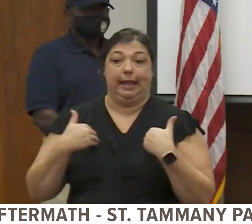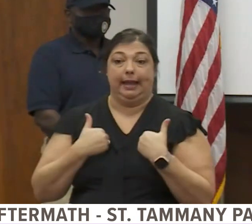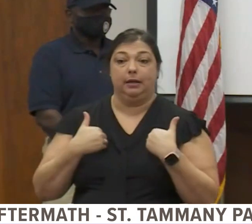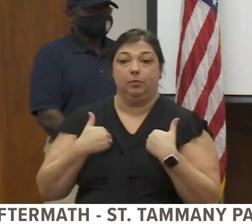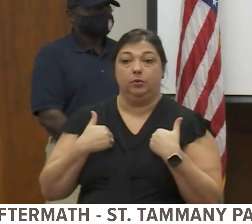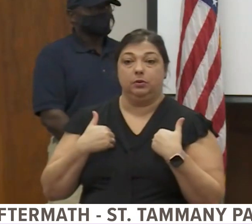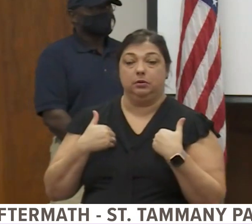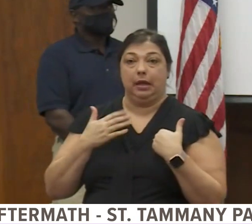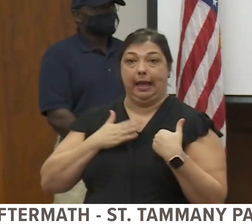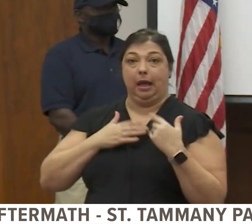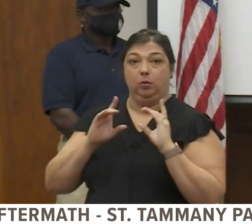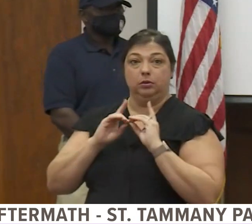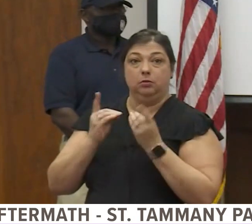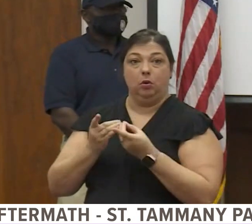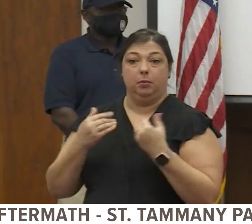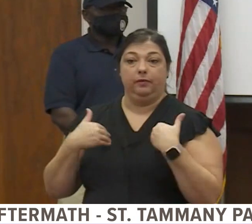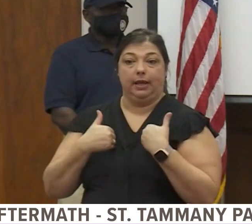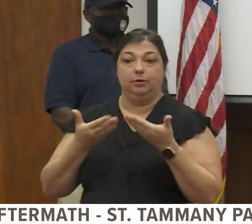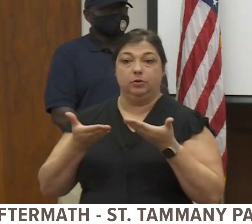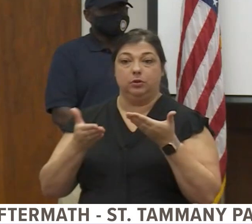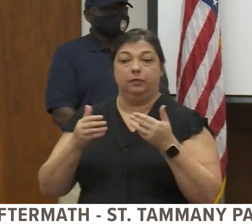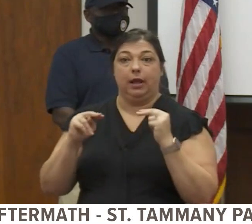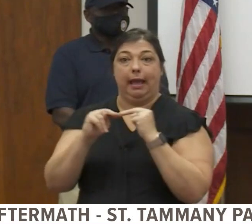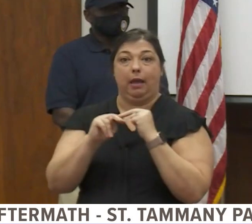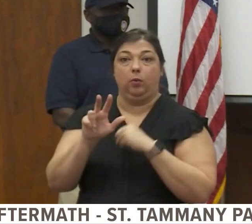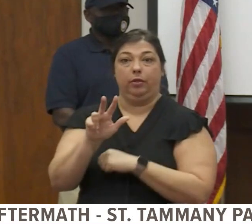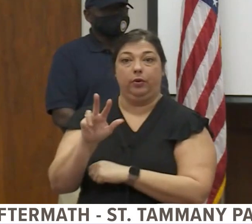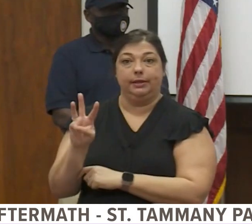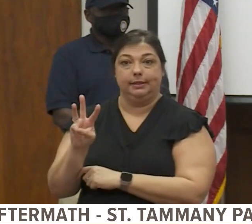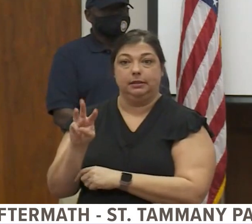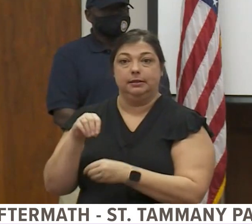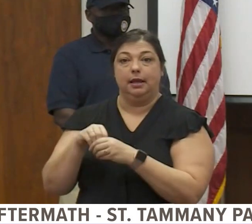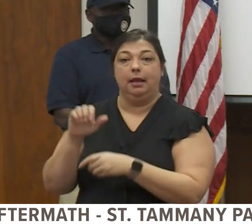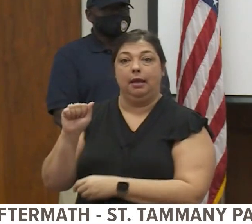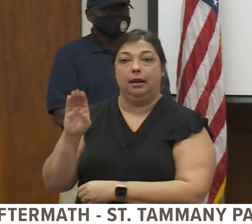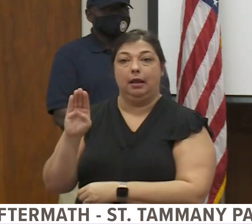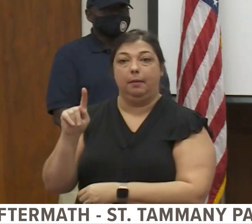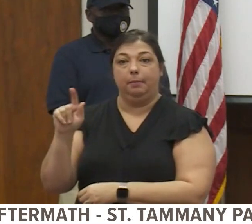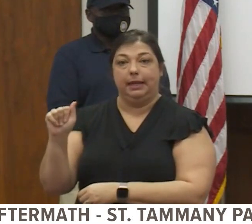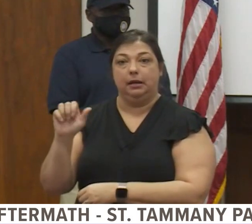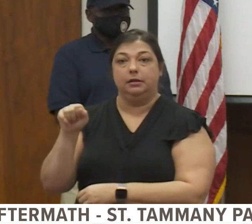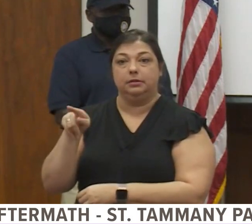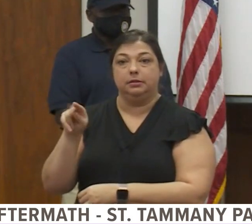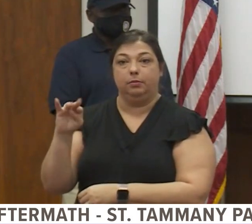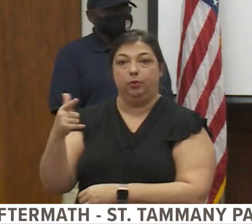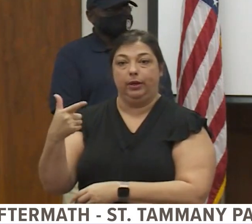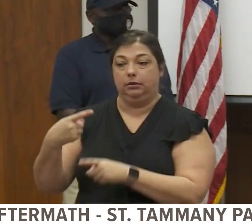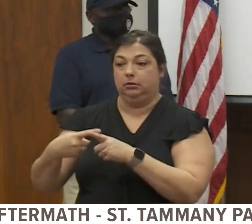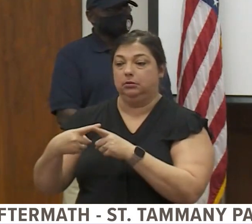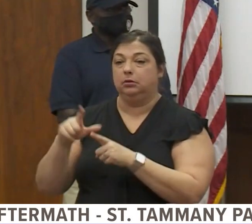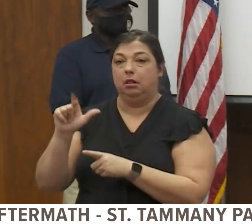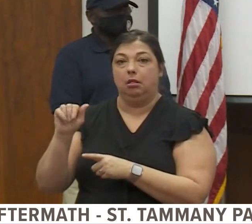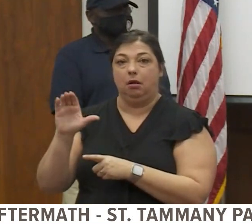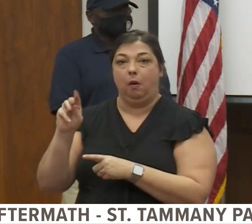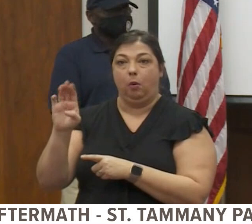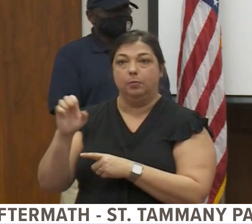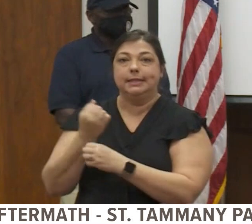our Department of Animal Services, Highway 36 in Abita Springs, Lacombe are safe and secure.